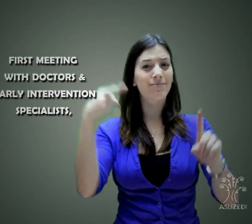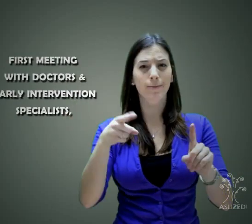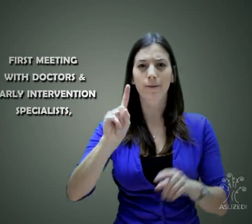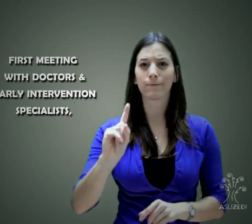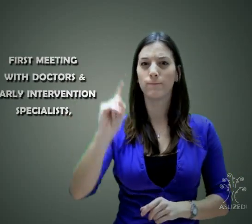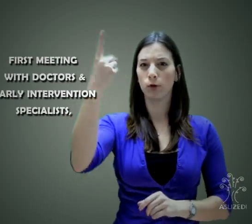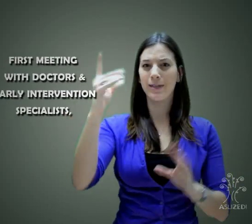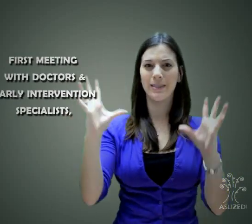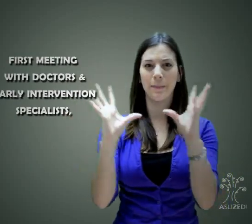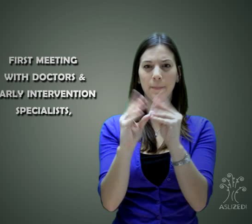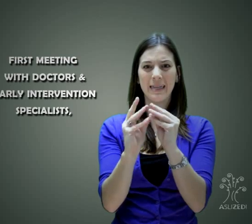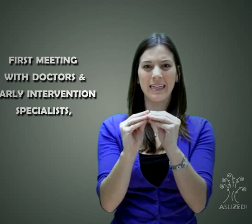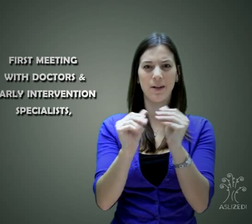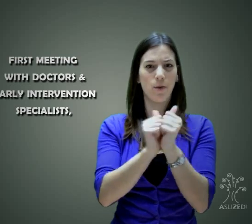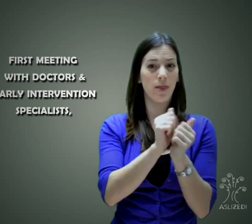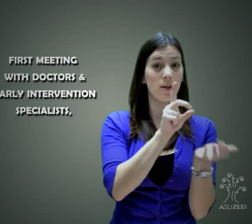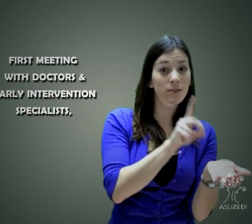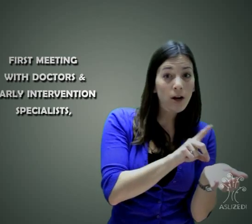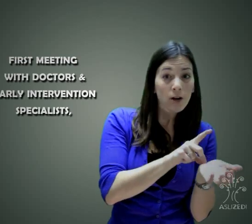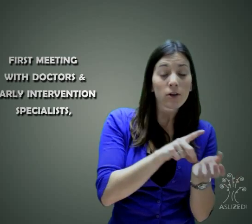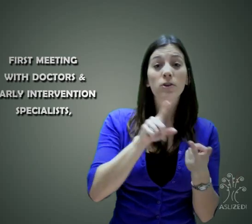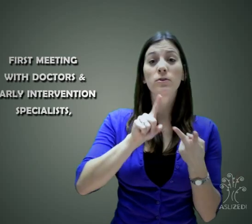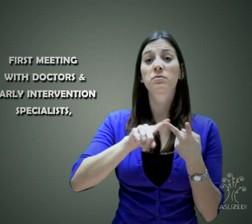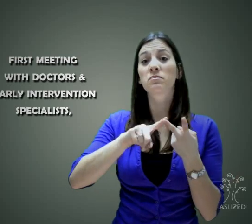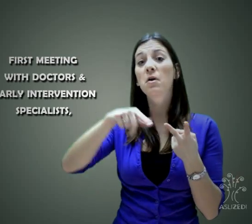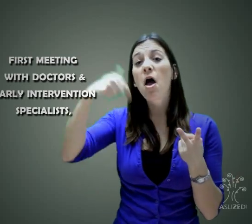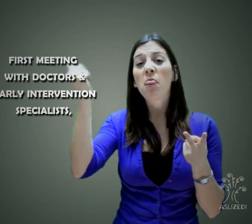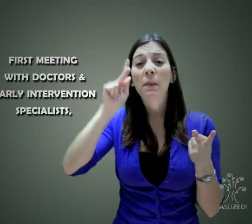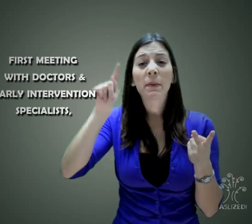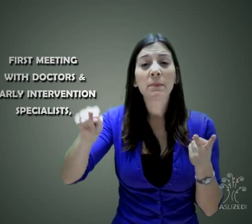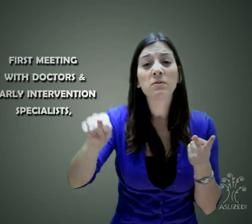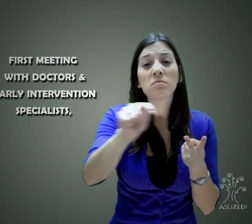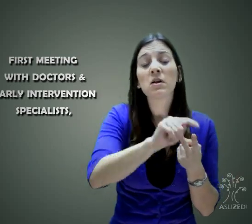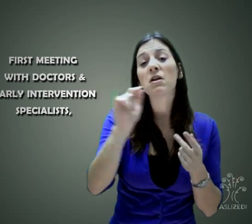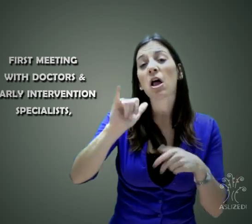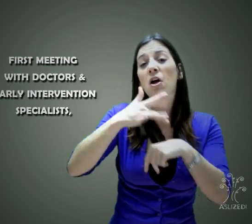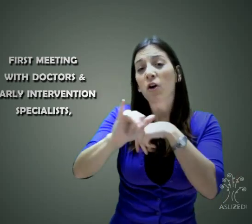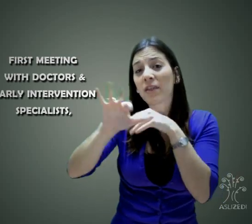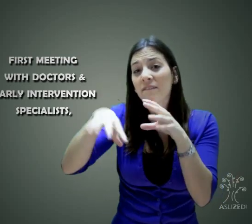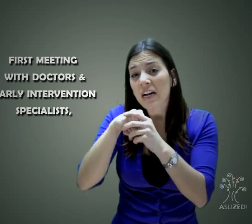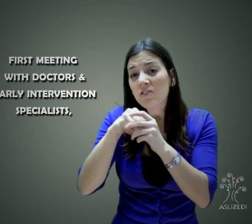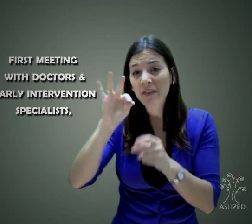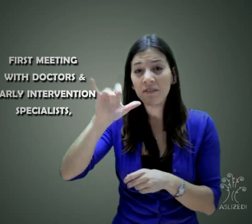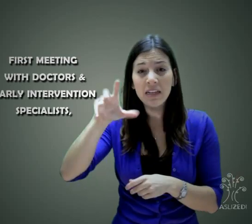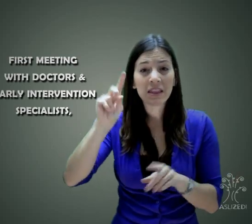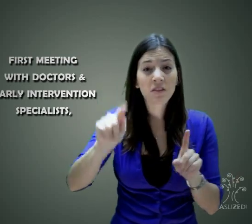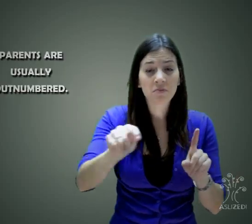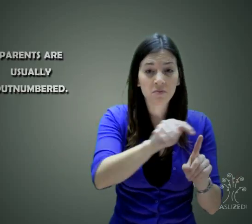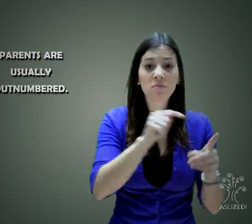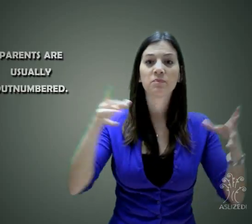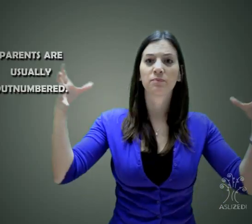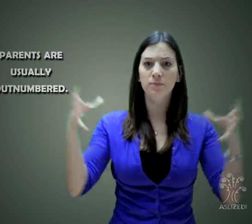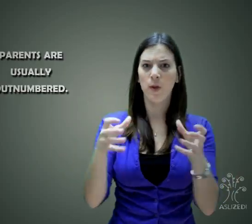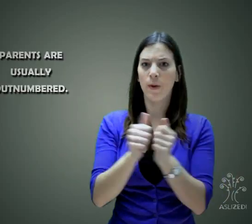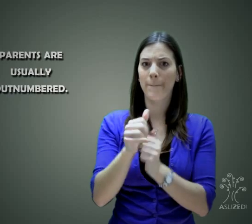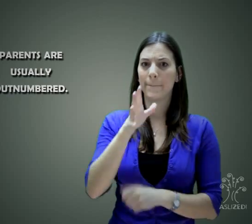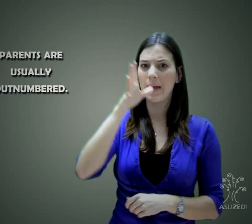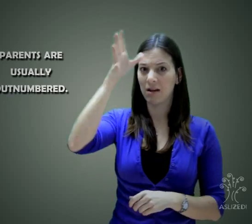the doctors and the early intervention people. For the parents are outnumbered by the professionals, sometimes by as many as seven to two.